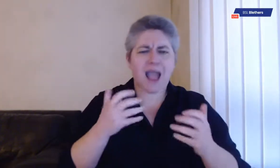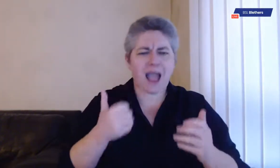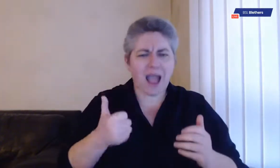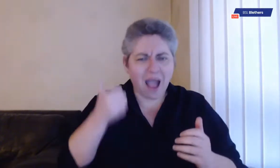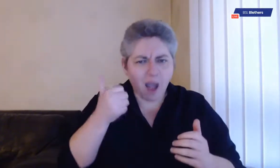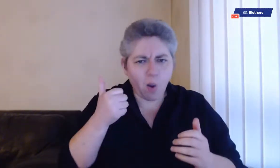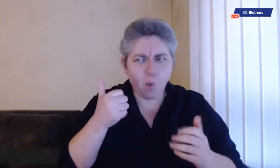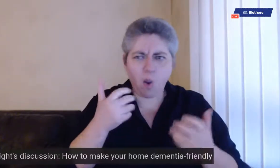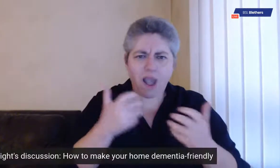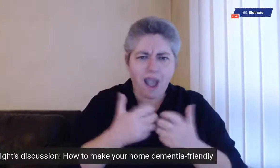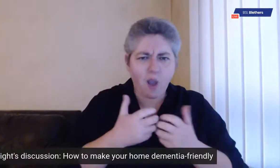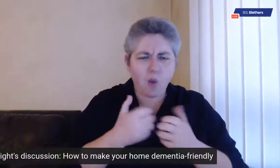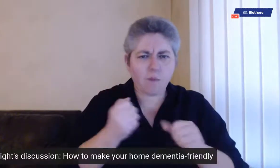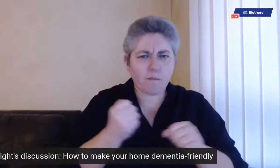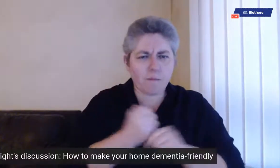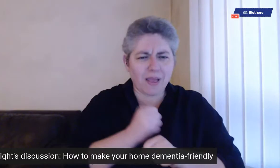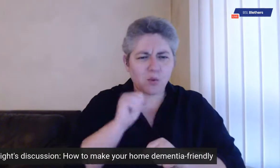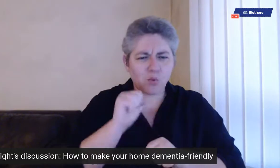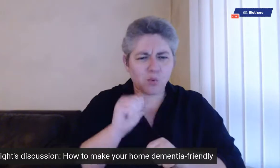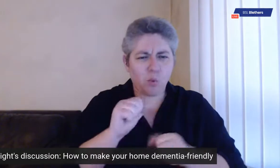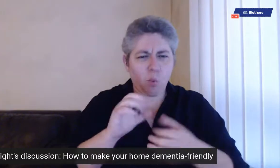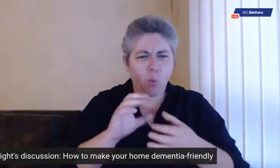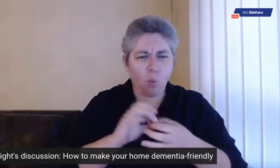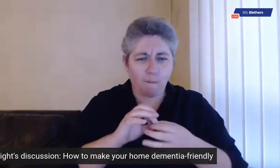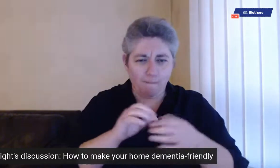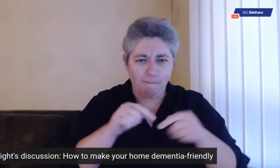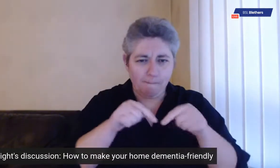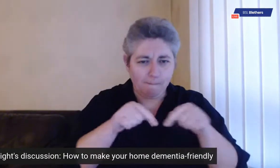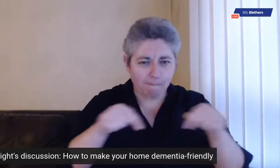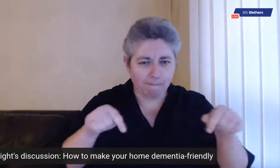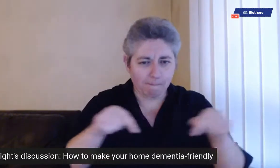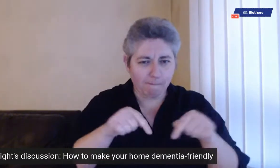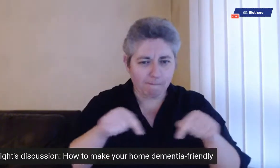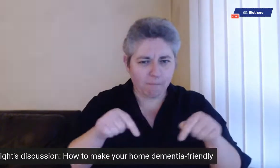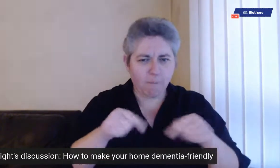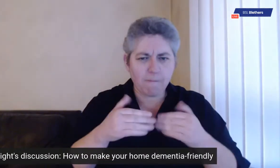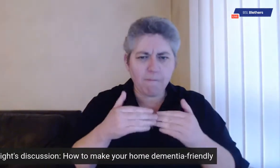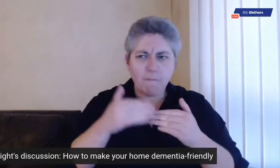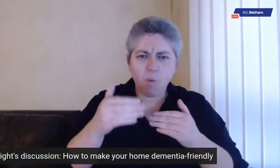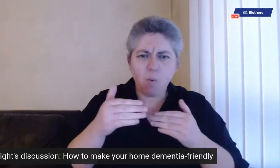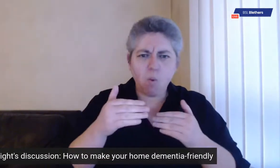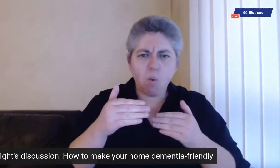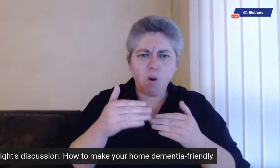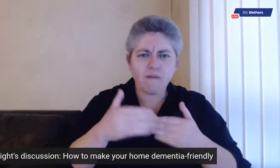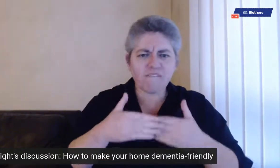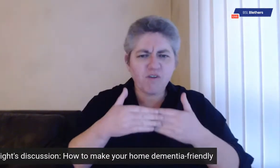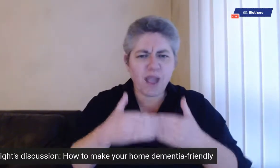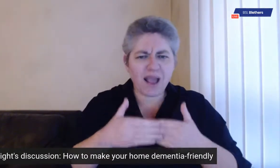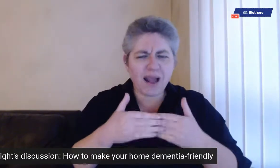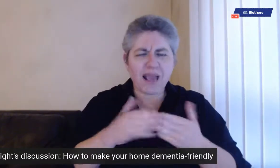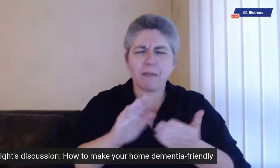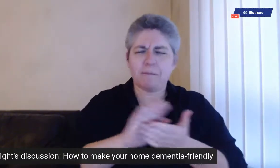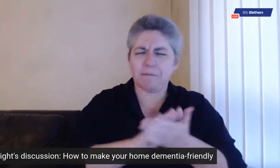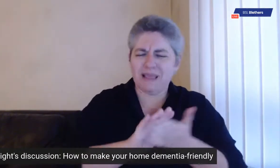is how to improve your home to make it more dementia friendly.